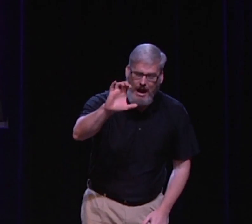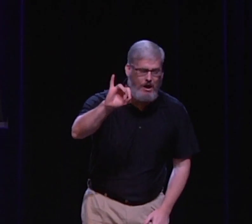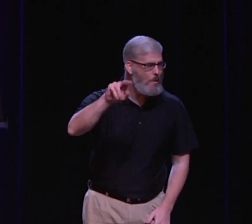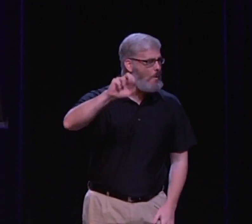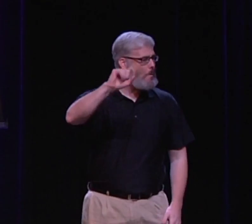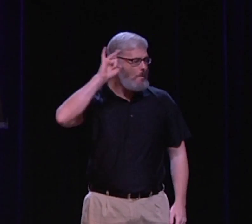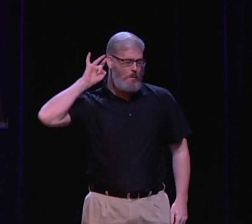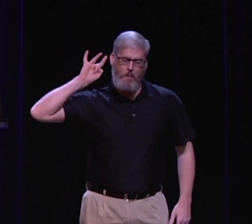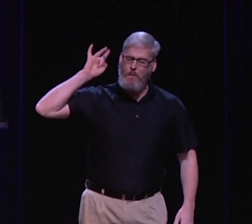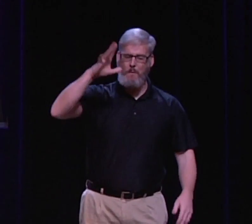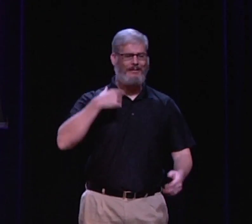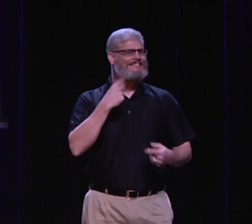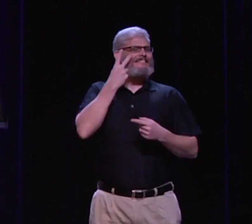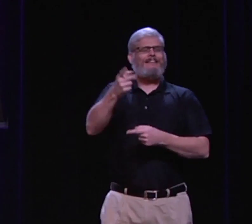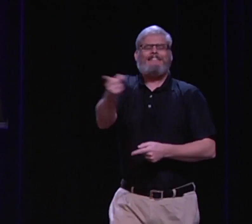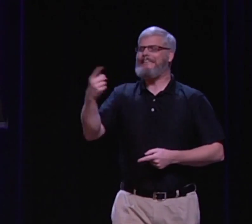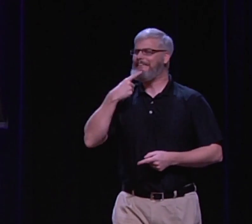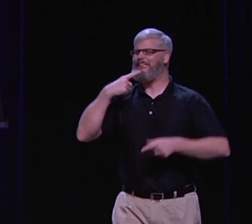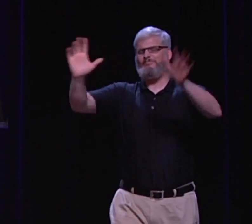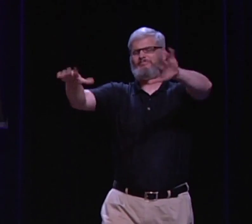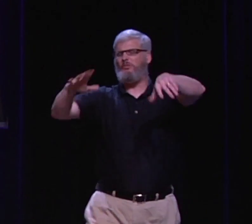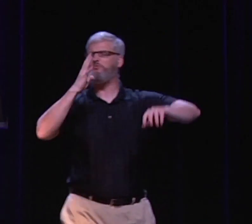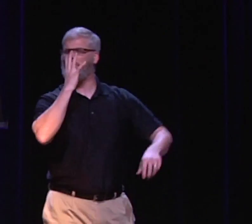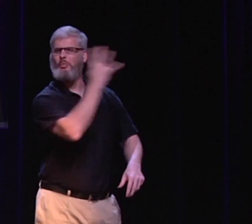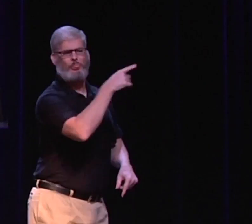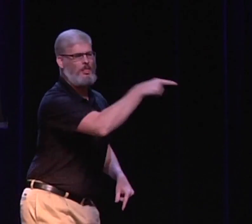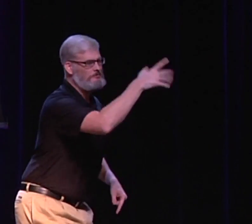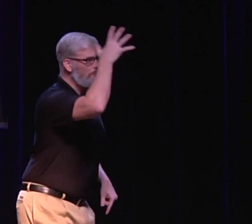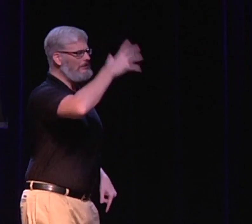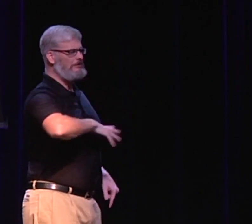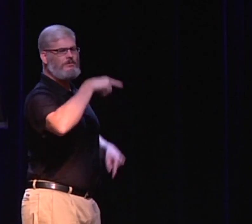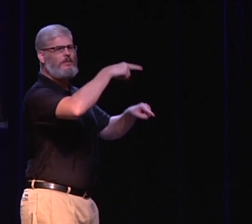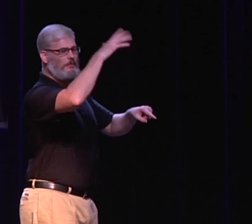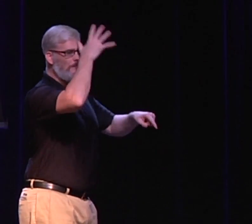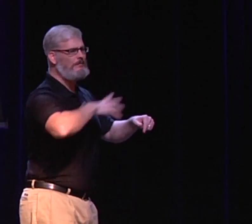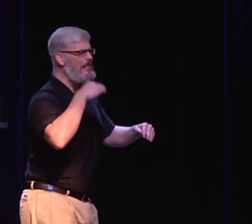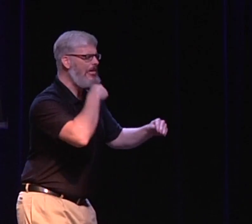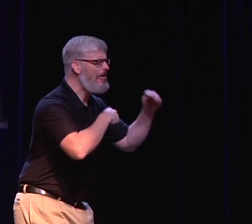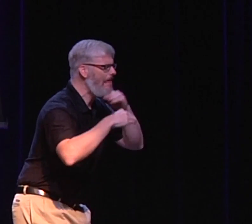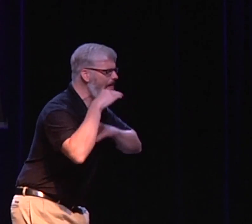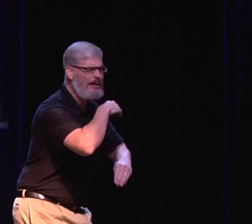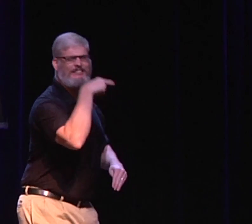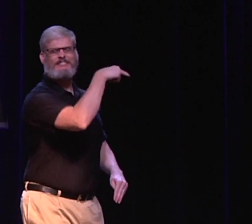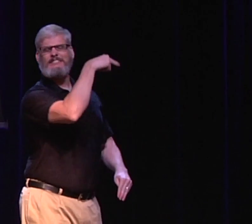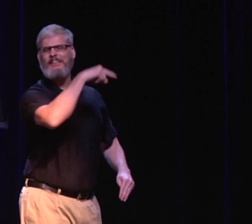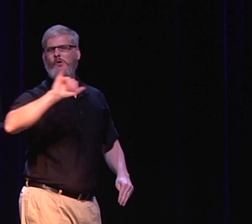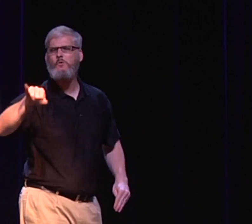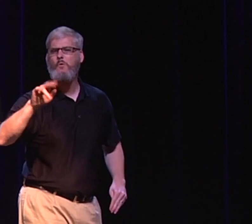really blew up in my face. I was the victim of a lot of Christian attacks. I was called a